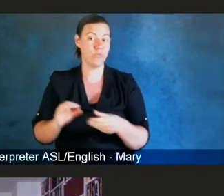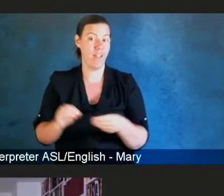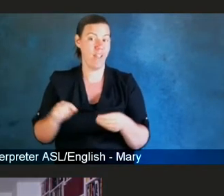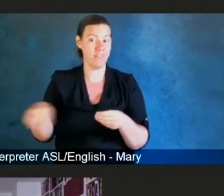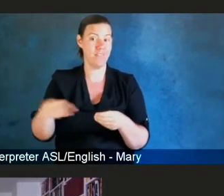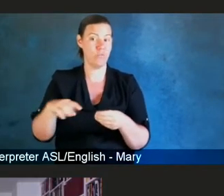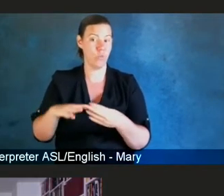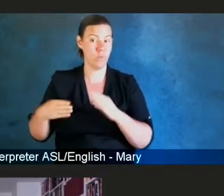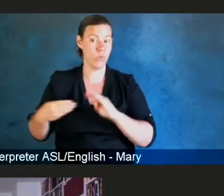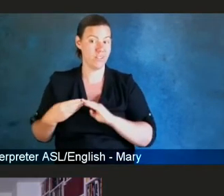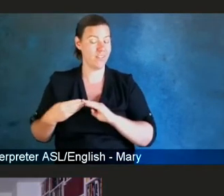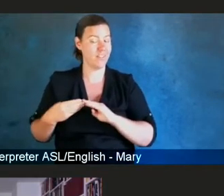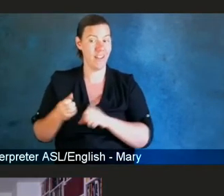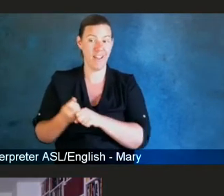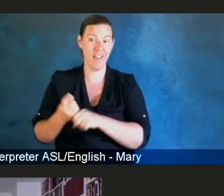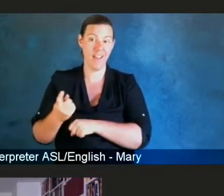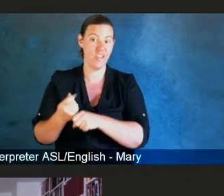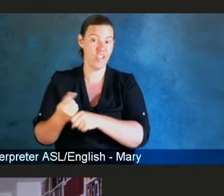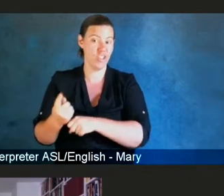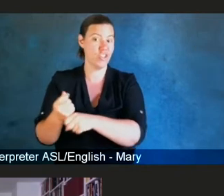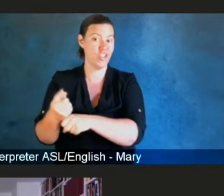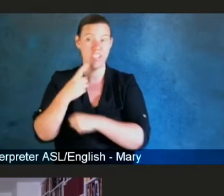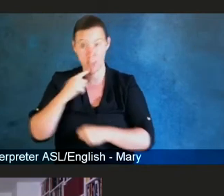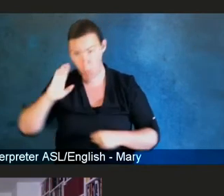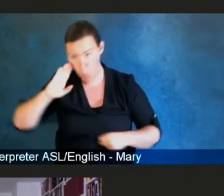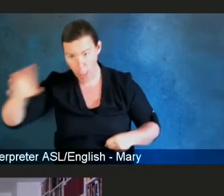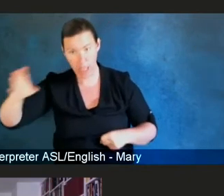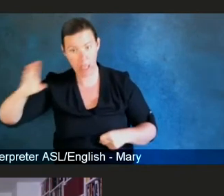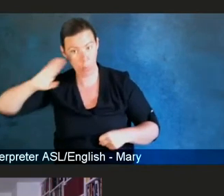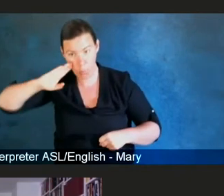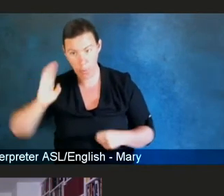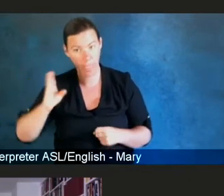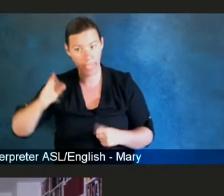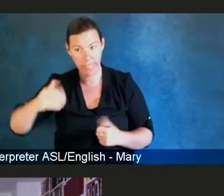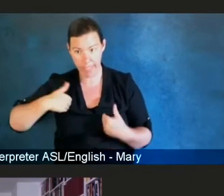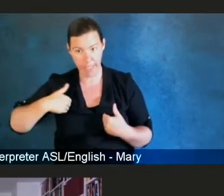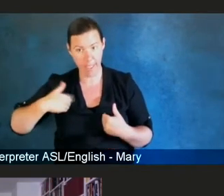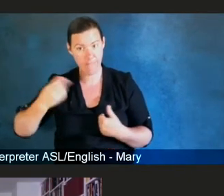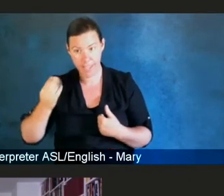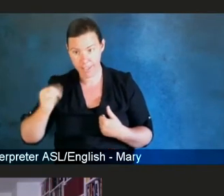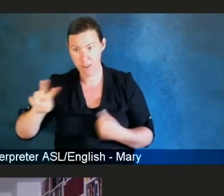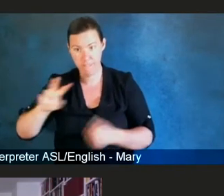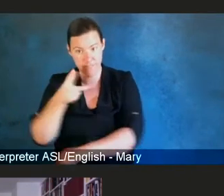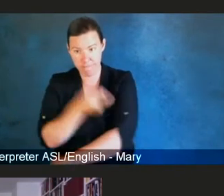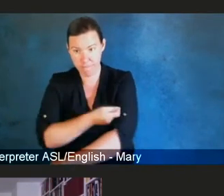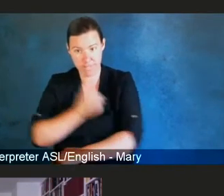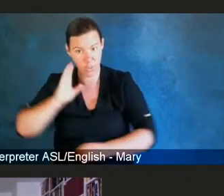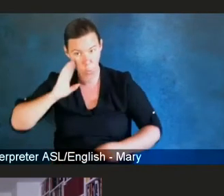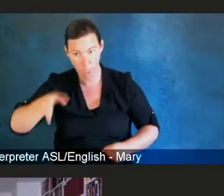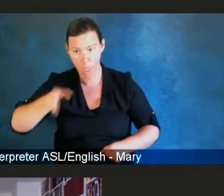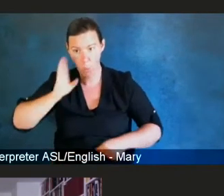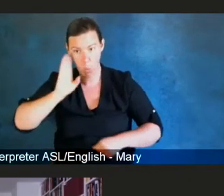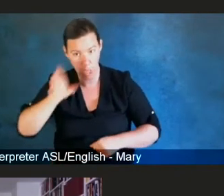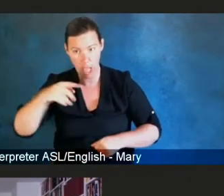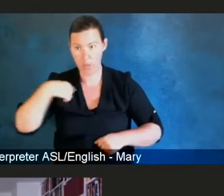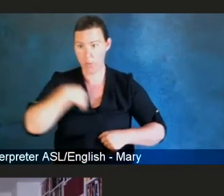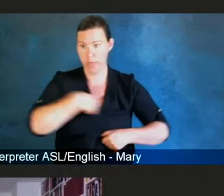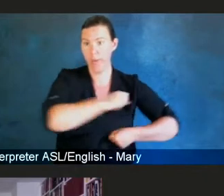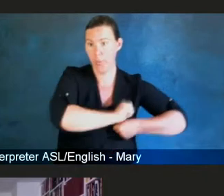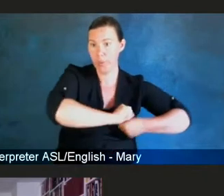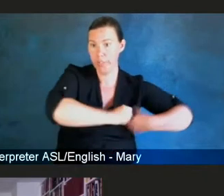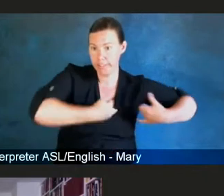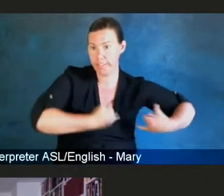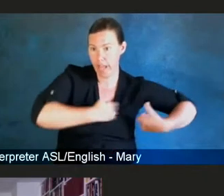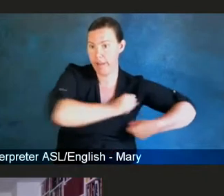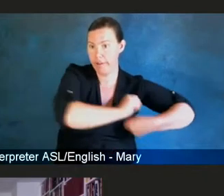year, that expectation that there will be an HIV vaccine. You know, we're working on it. And I think the